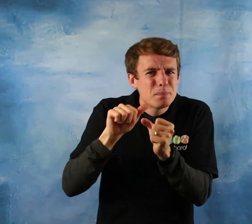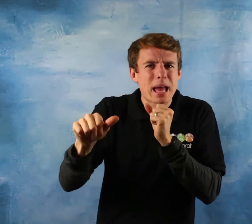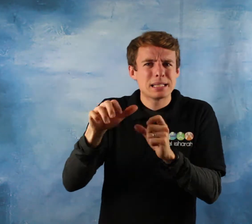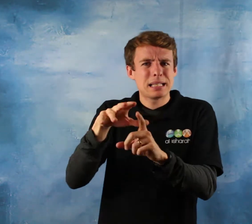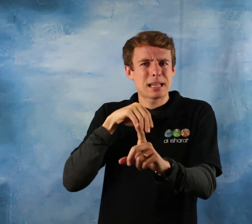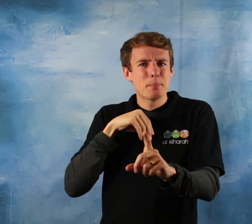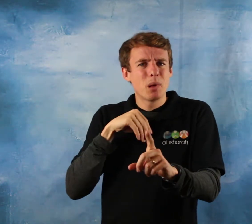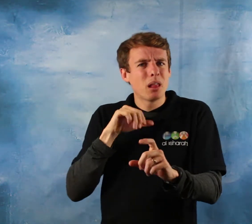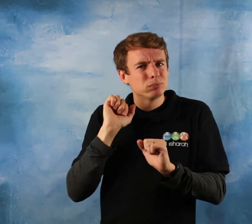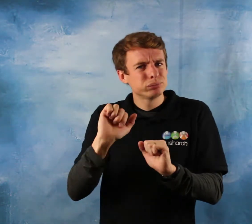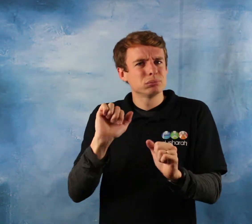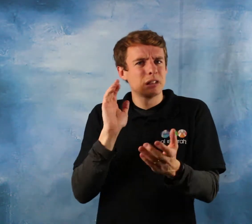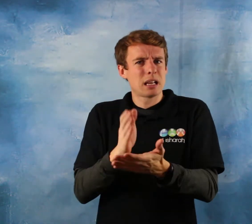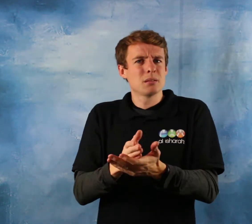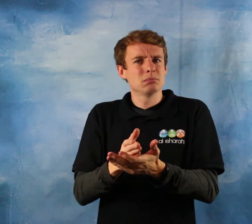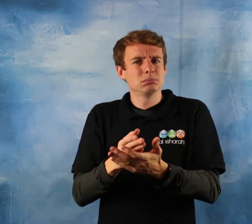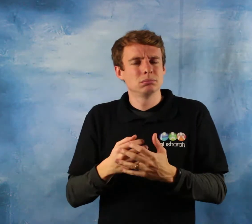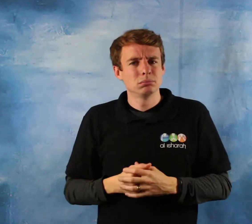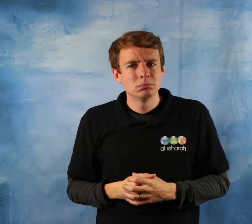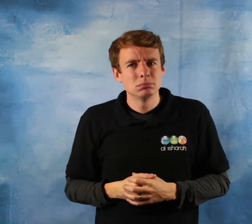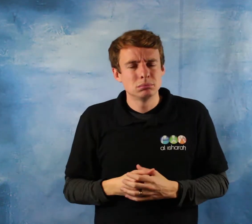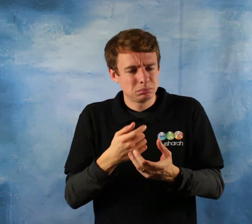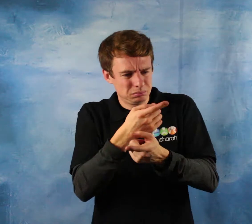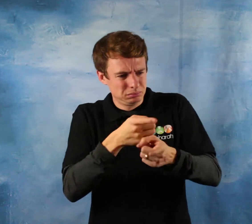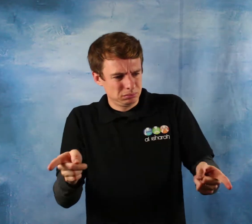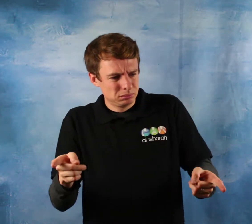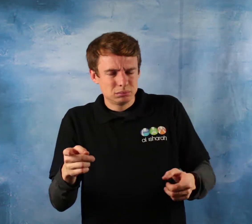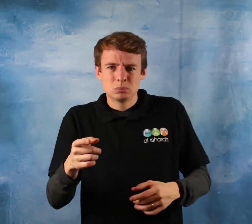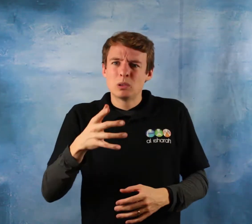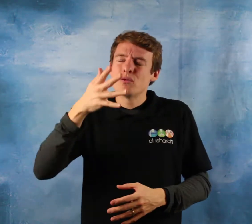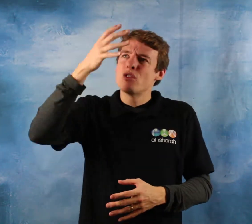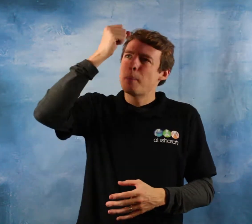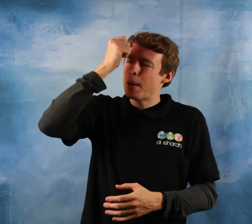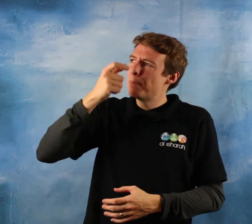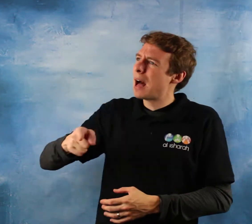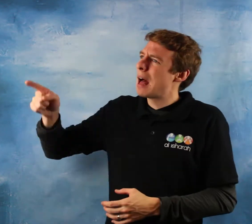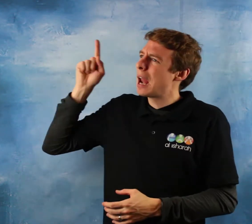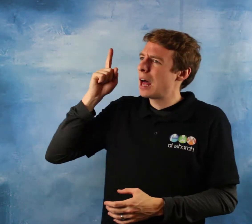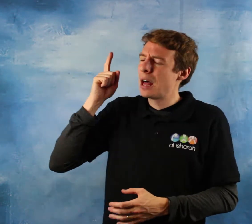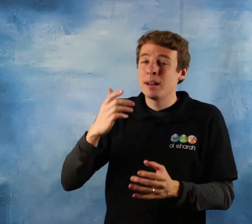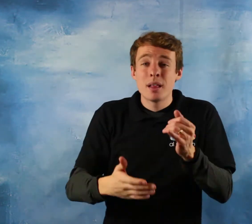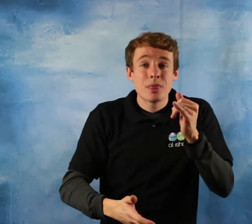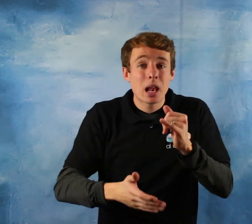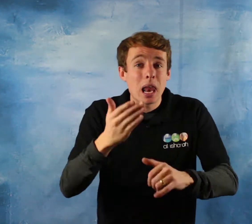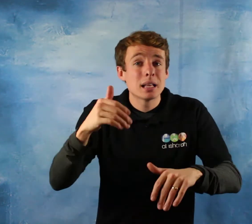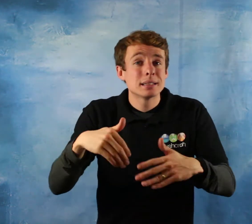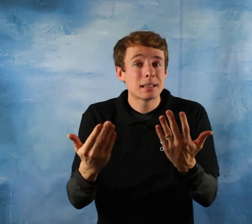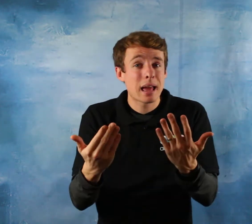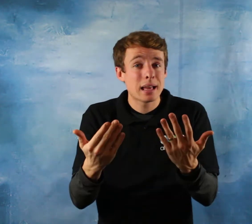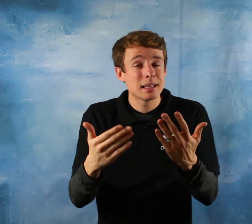Allah and the final day and remembers Allah abundantly Aisha reports that the messenger peace be